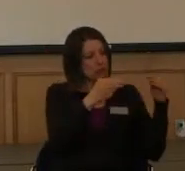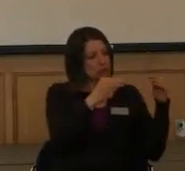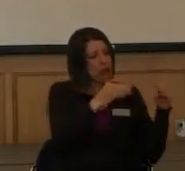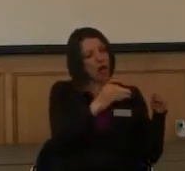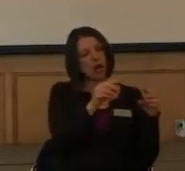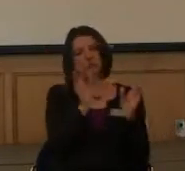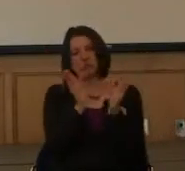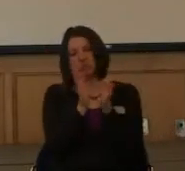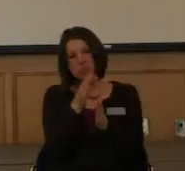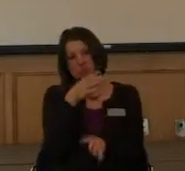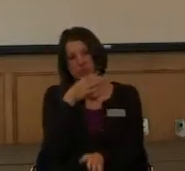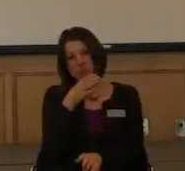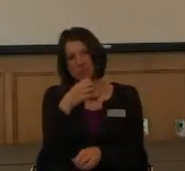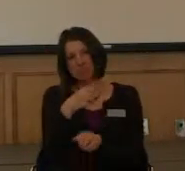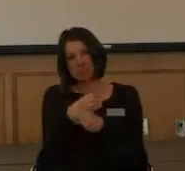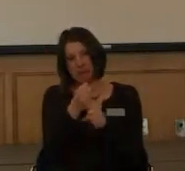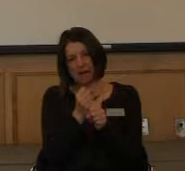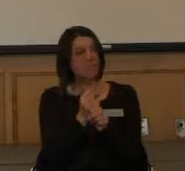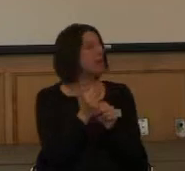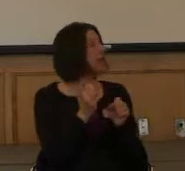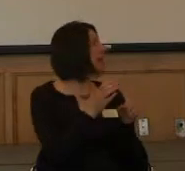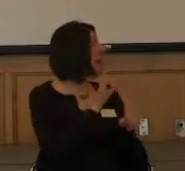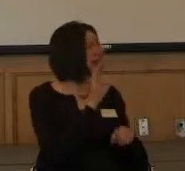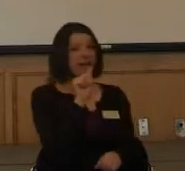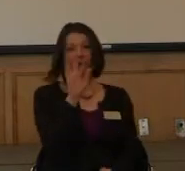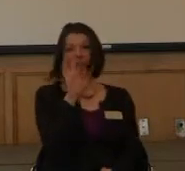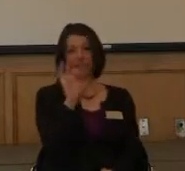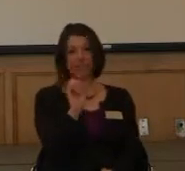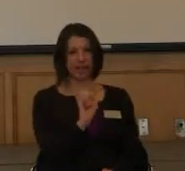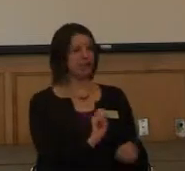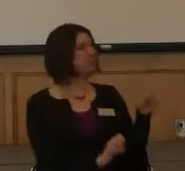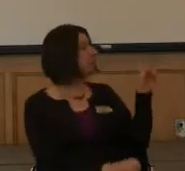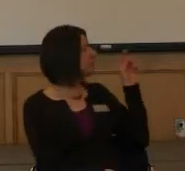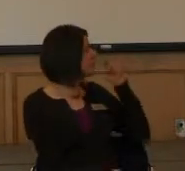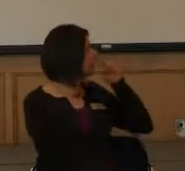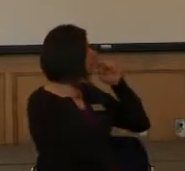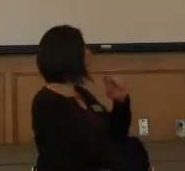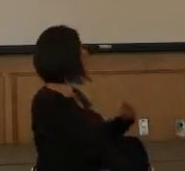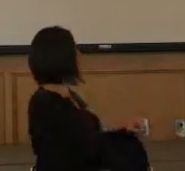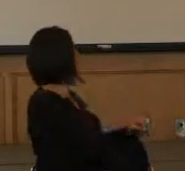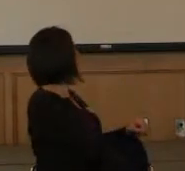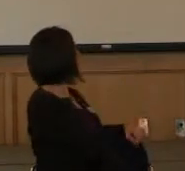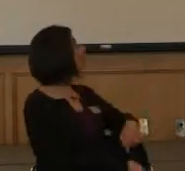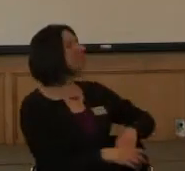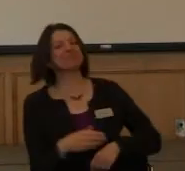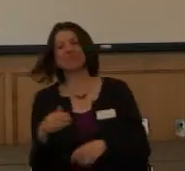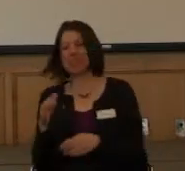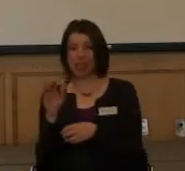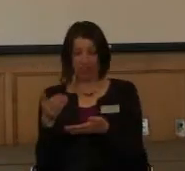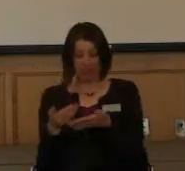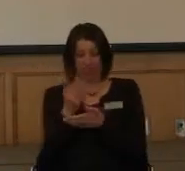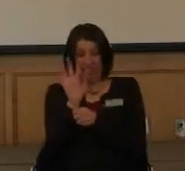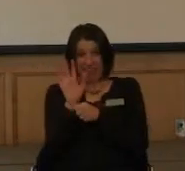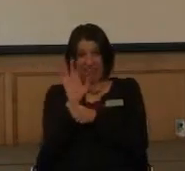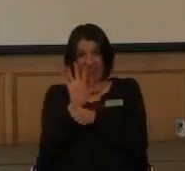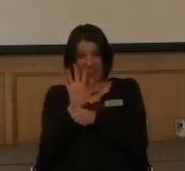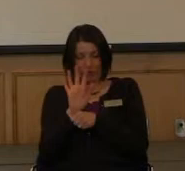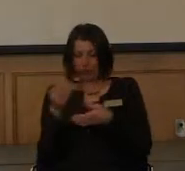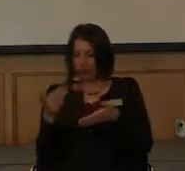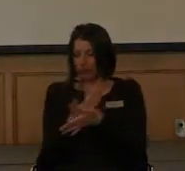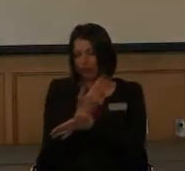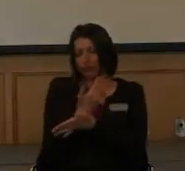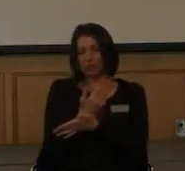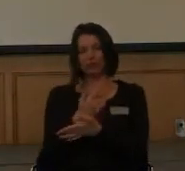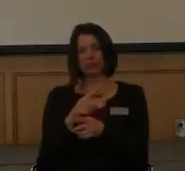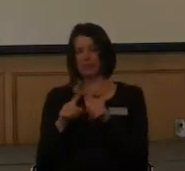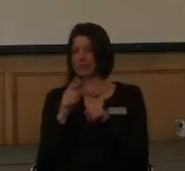This old mill theater is new and was not there when we were living near there. But, you know, just little shops, little fun